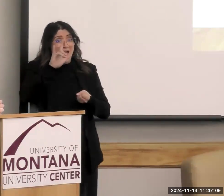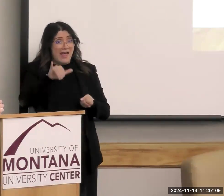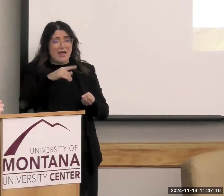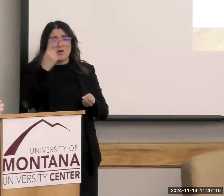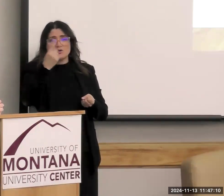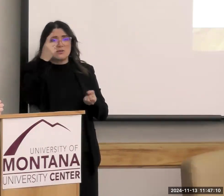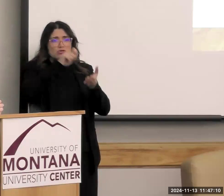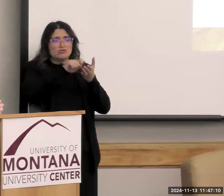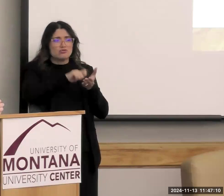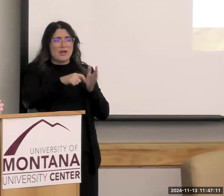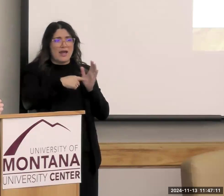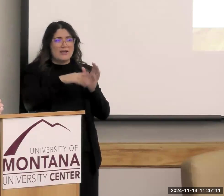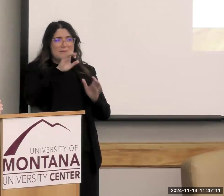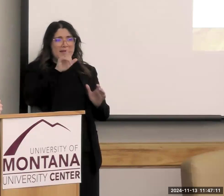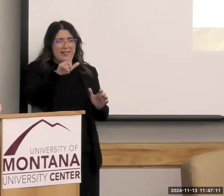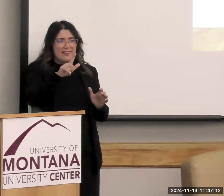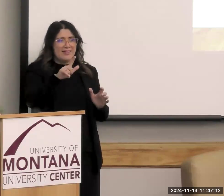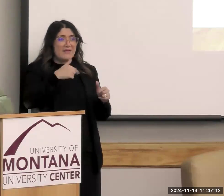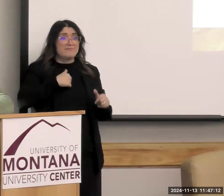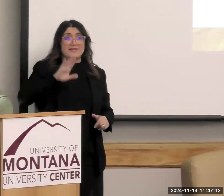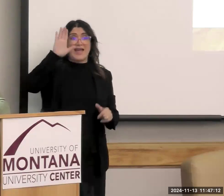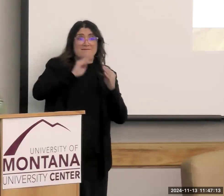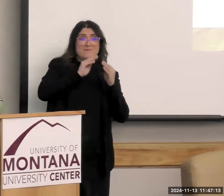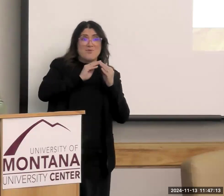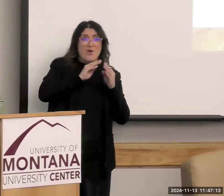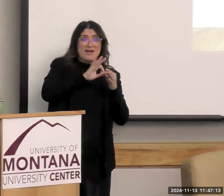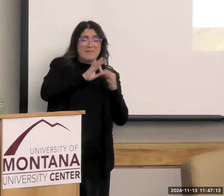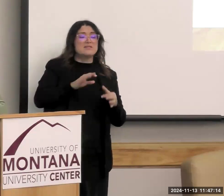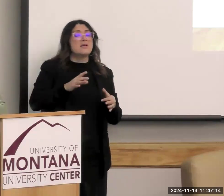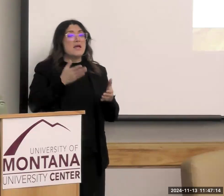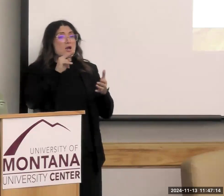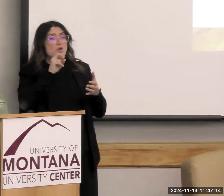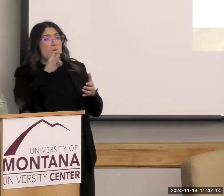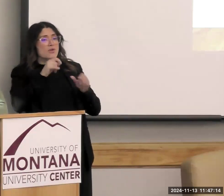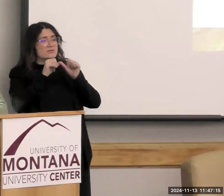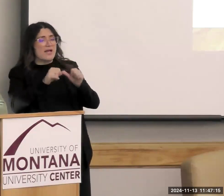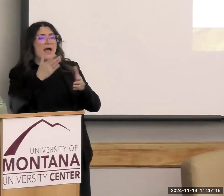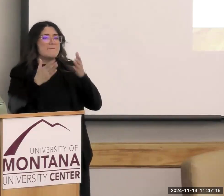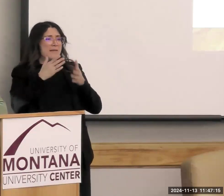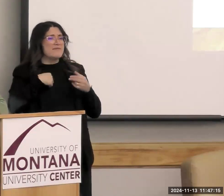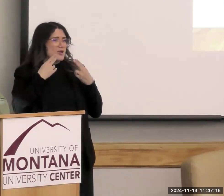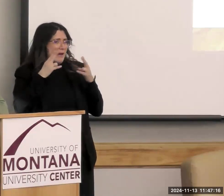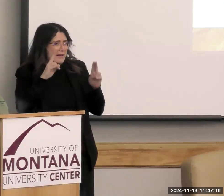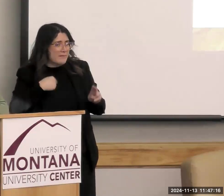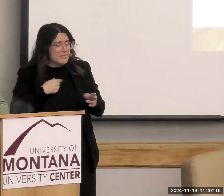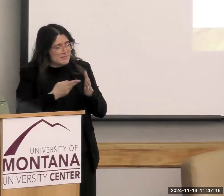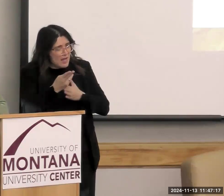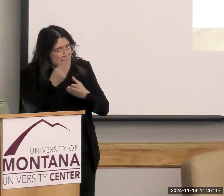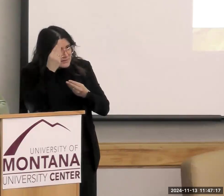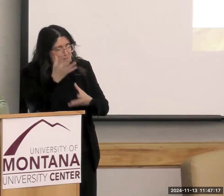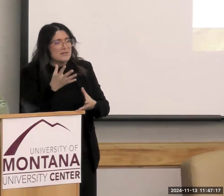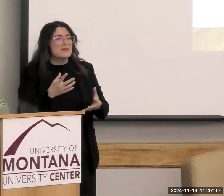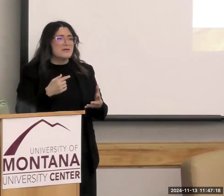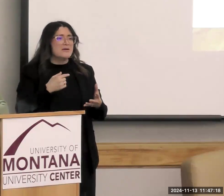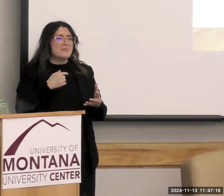can, and that may be very naive of me, to be honest with you. I'm